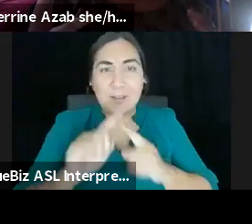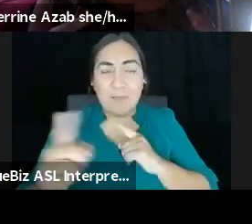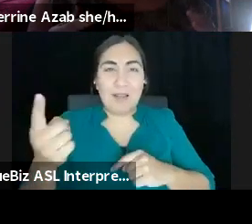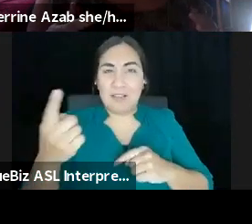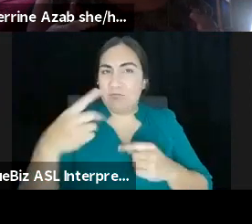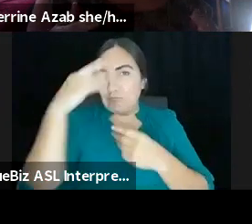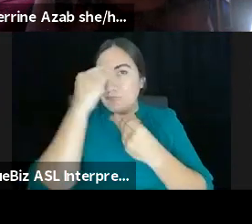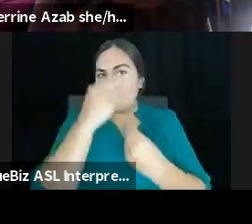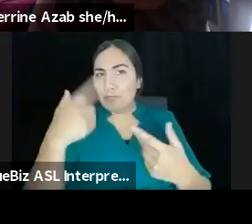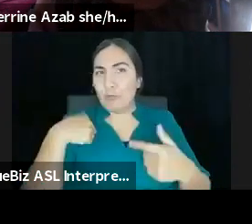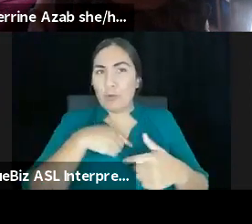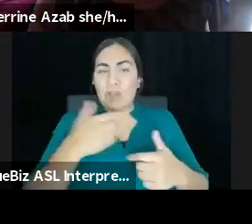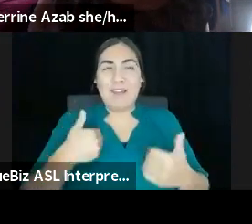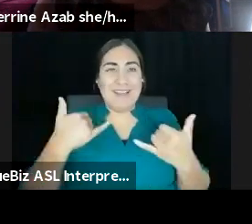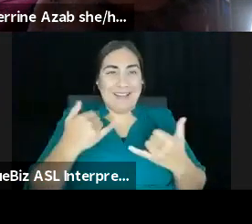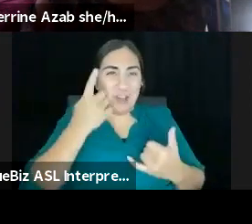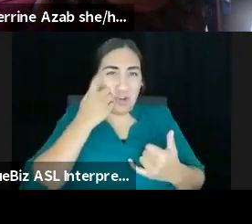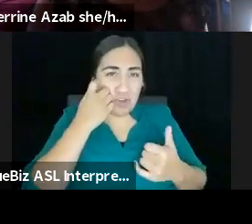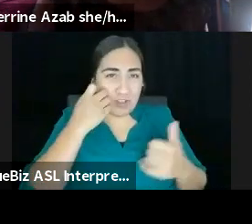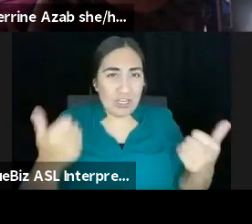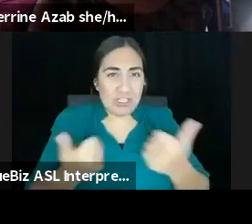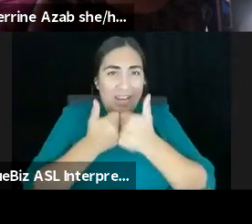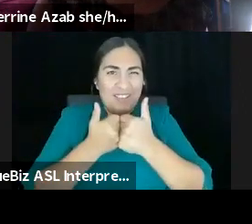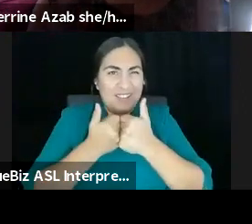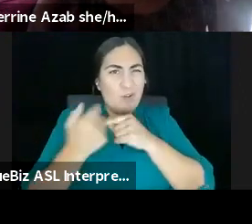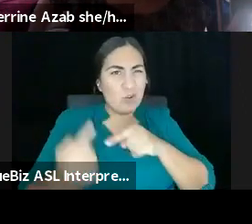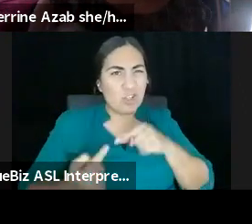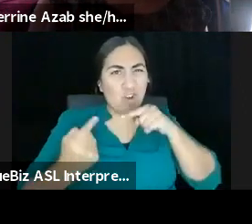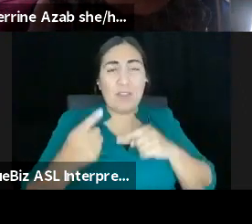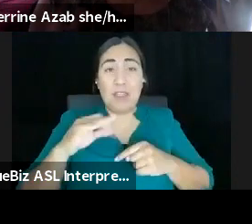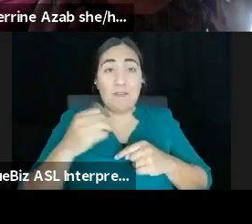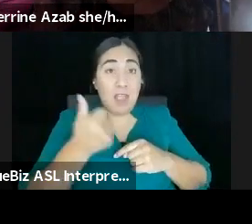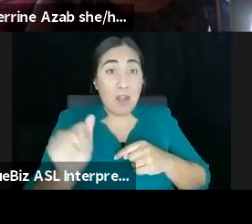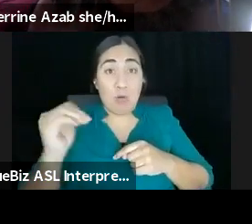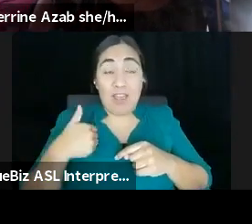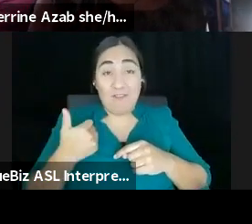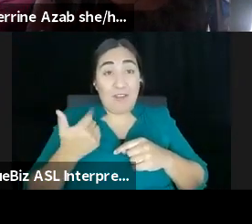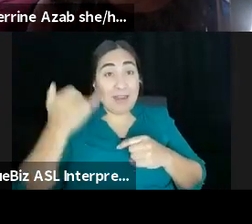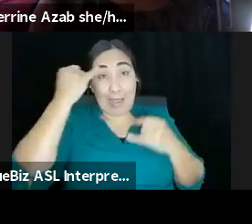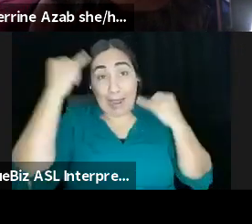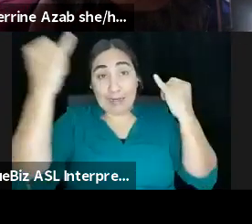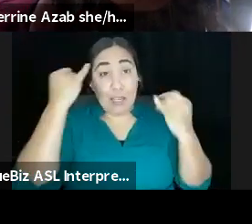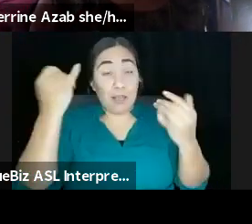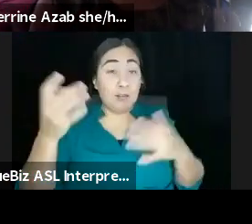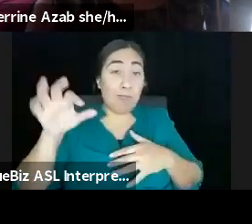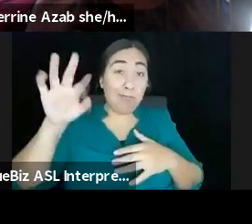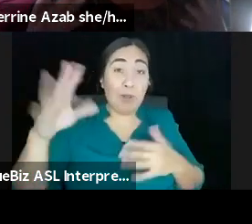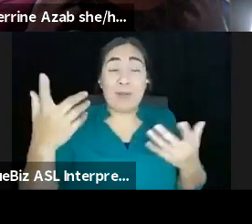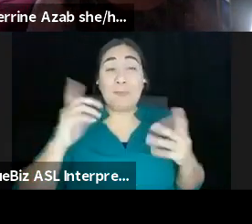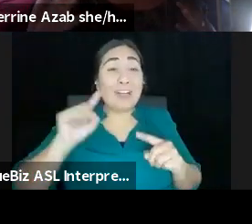um, are currently struggling with. And if anybody has any ideas open to them or just wanted to put it out there in the world, that even in like the moments